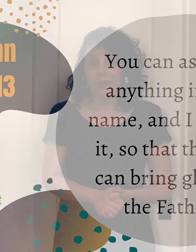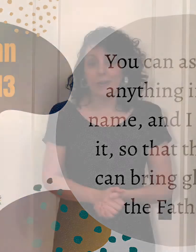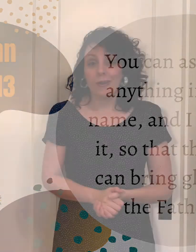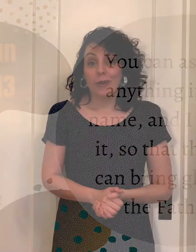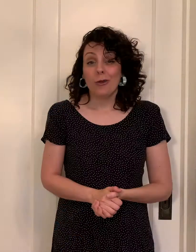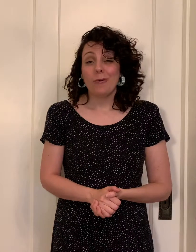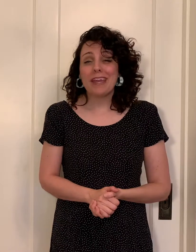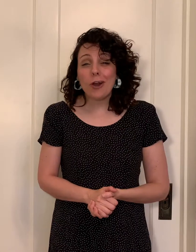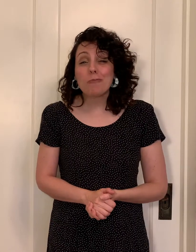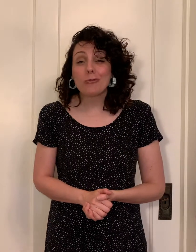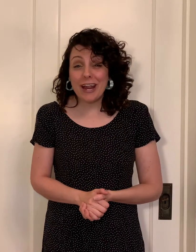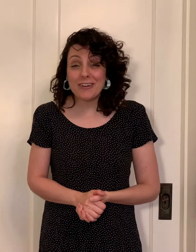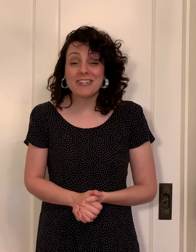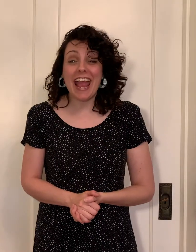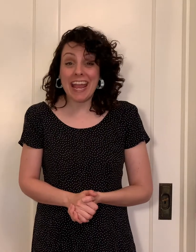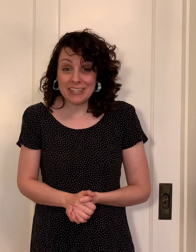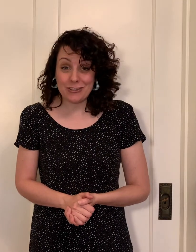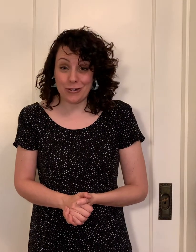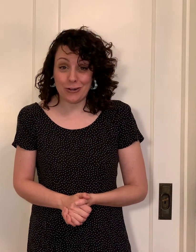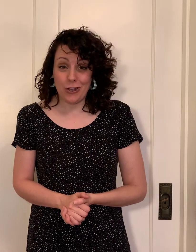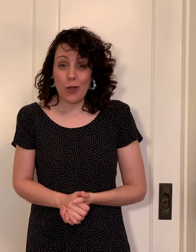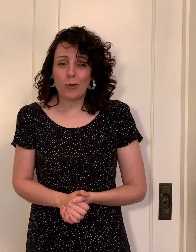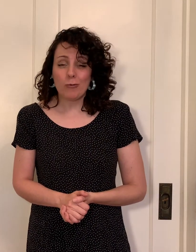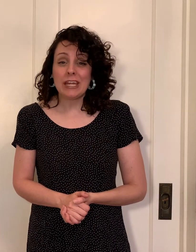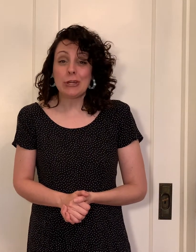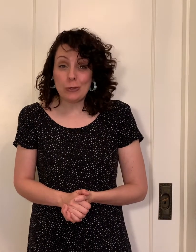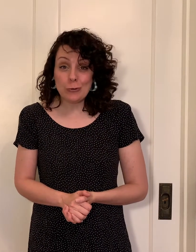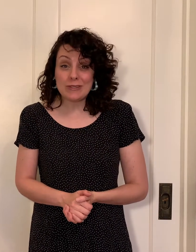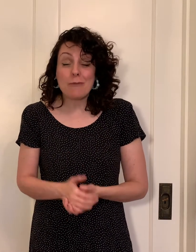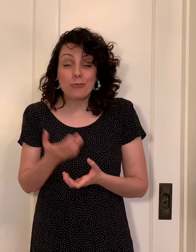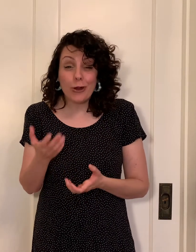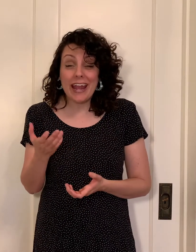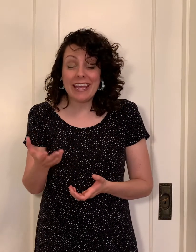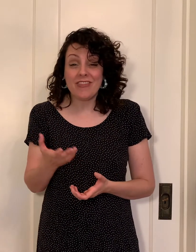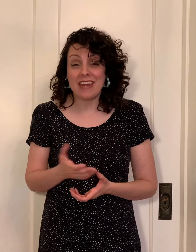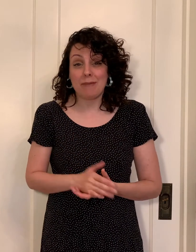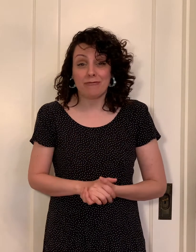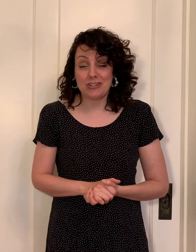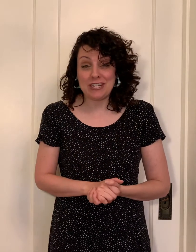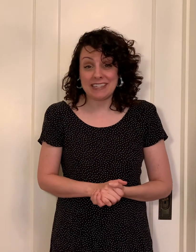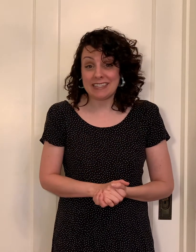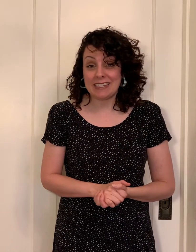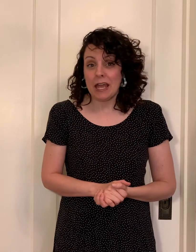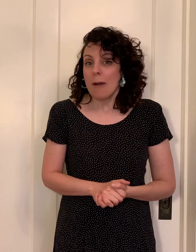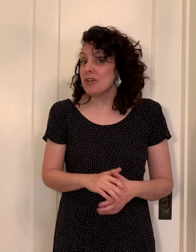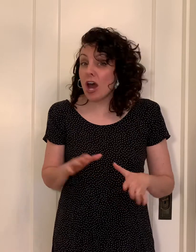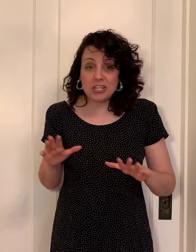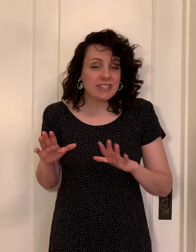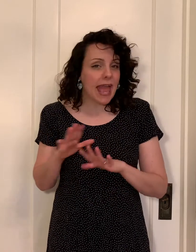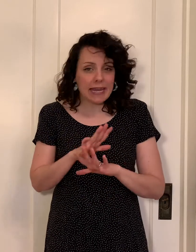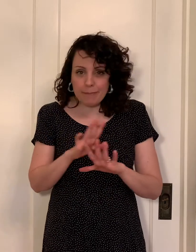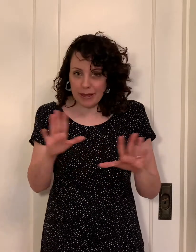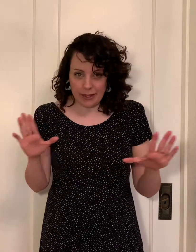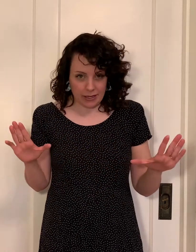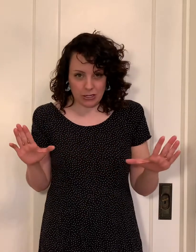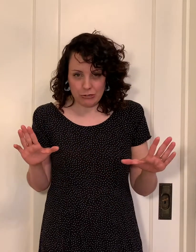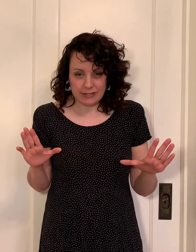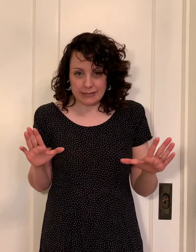we get our prayers answered when we use and pray in the name of jesus but not just anybody can use his